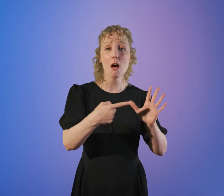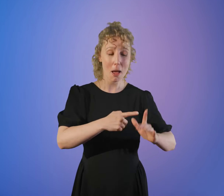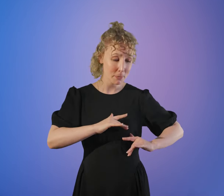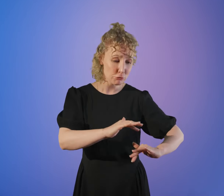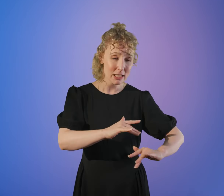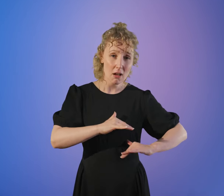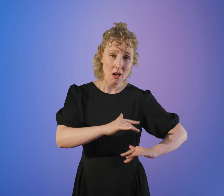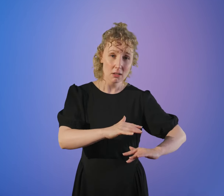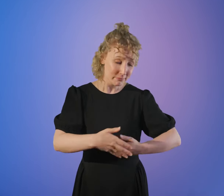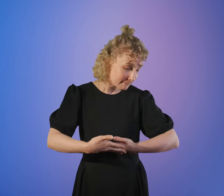appears to die.